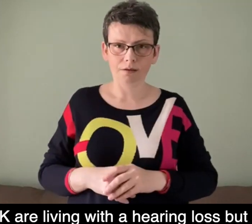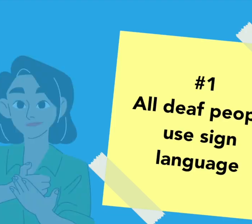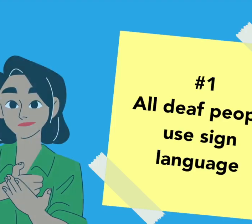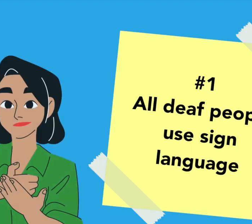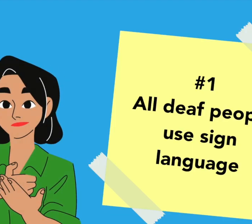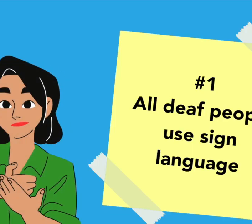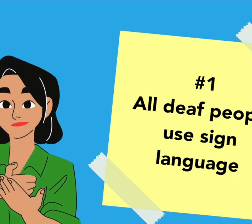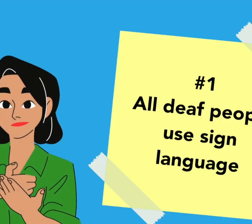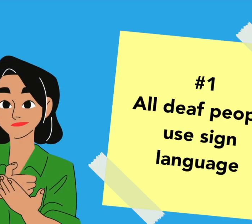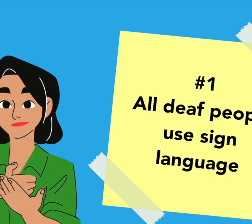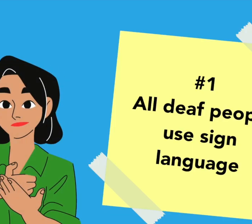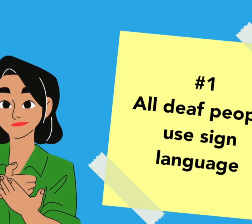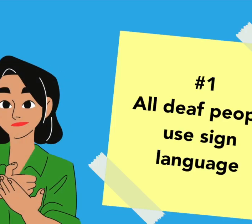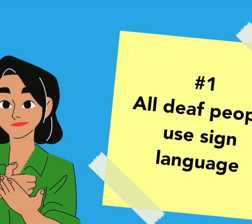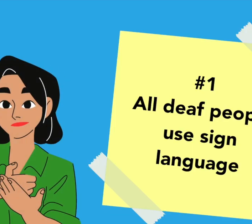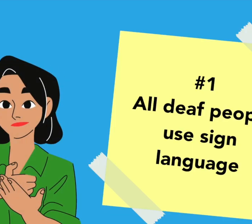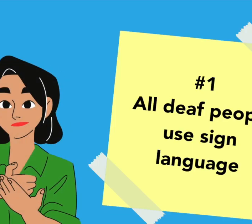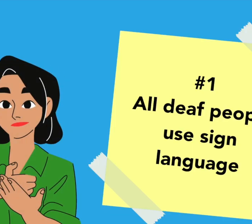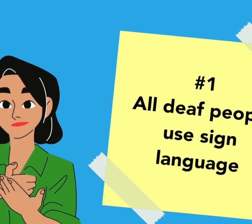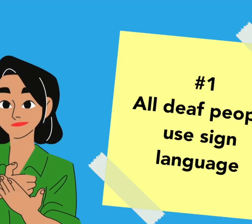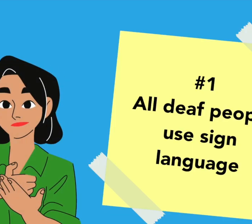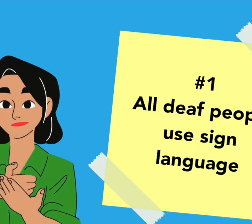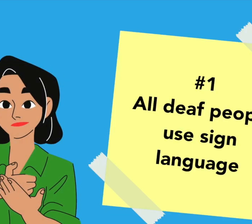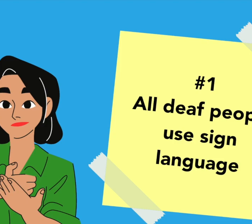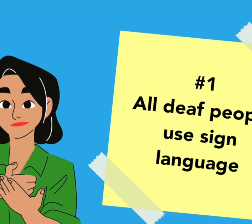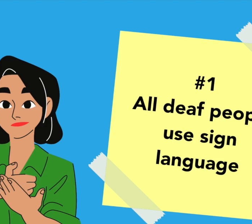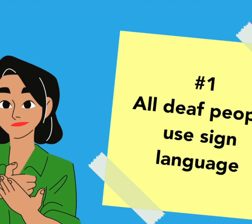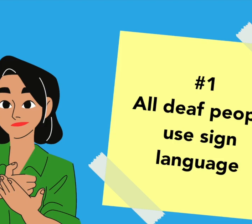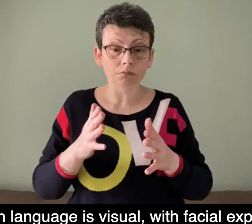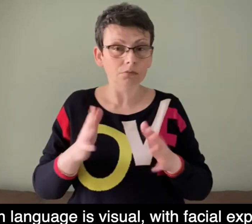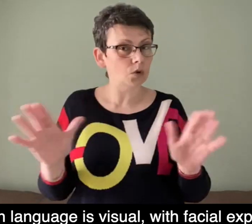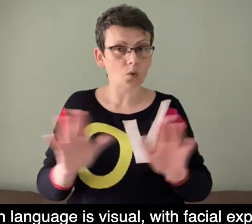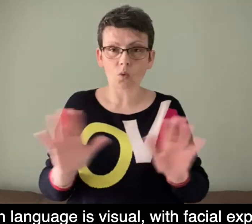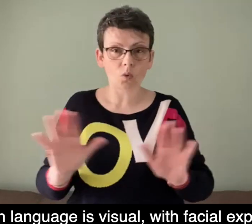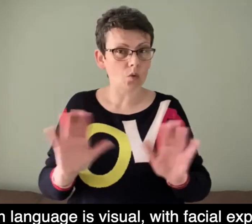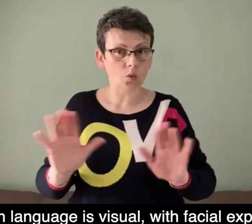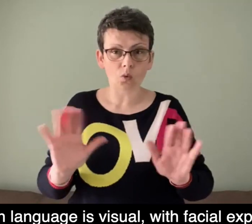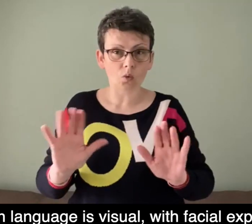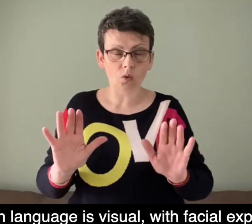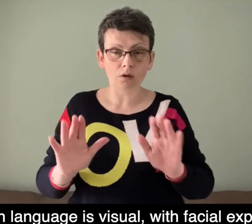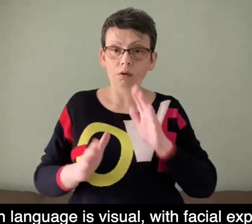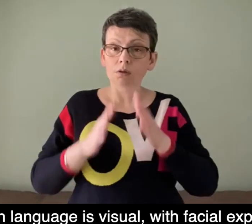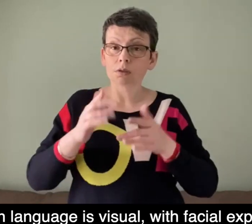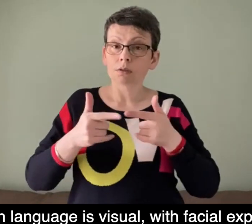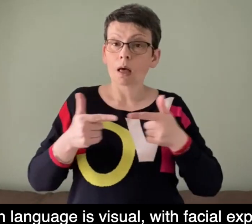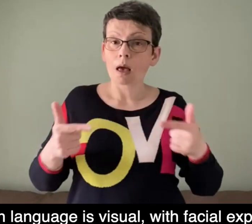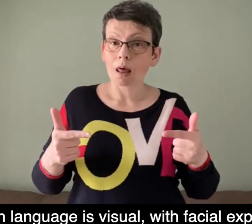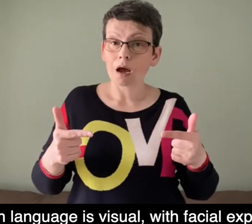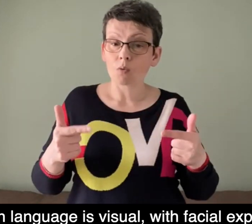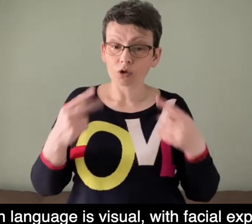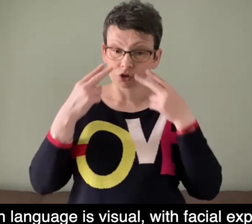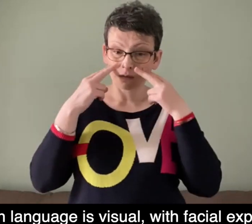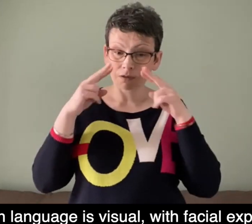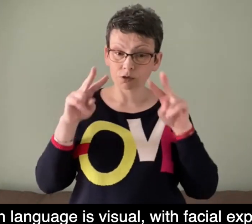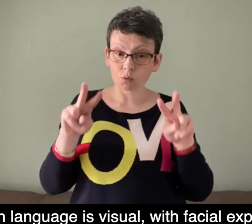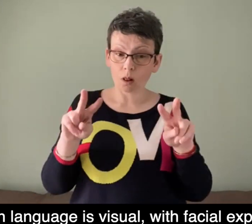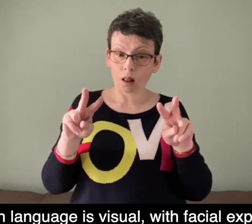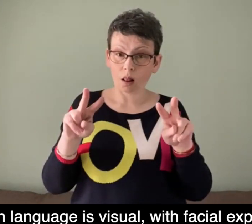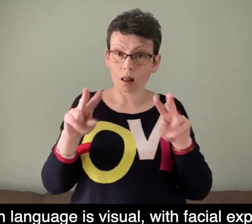All Deaf people use sign language. No. Sign language is visual with facial